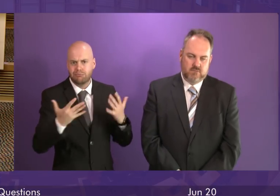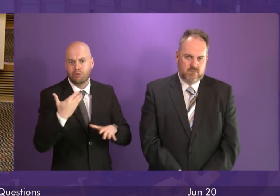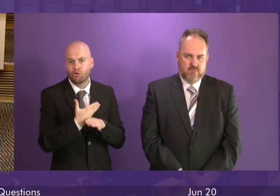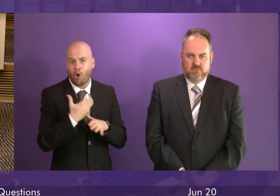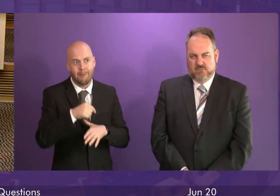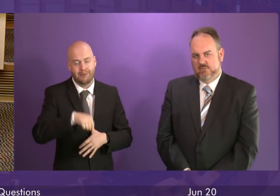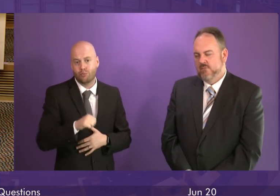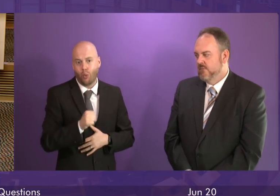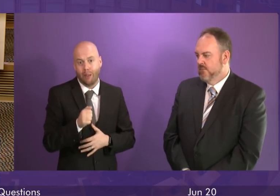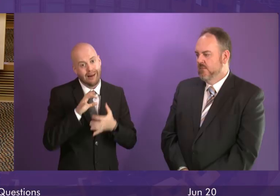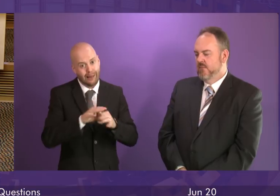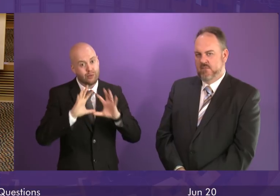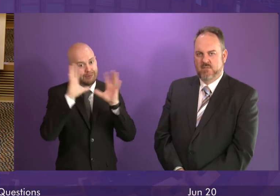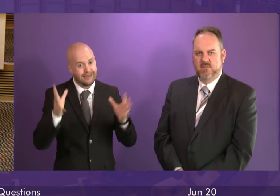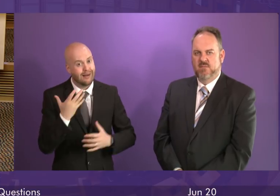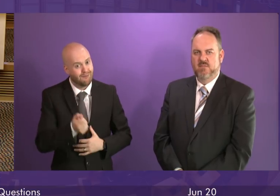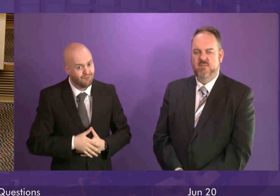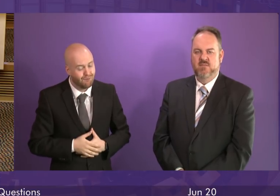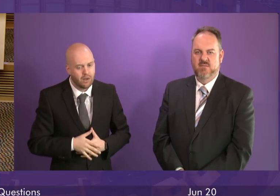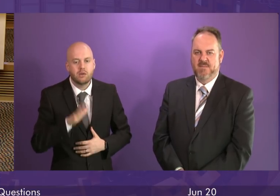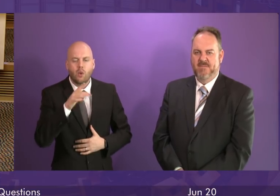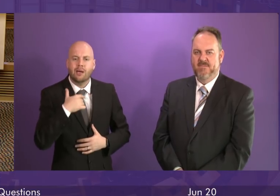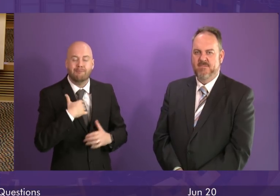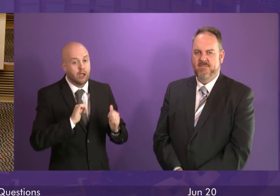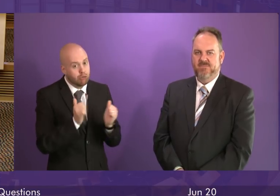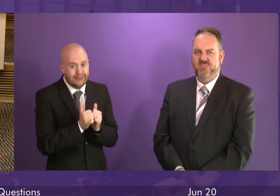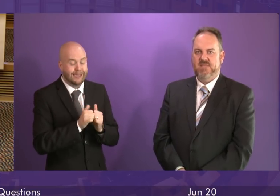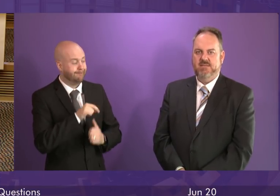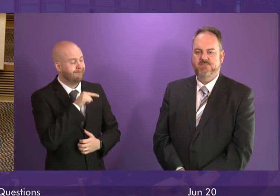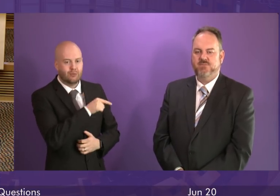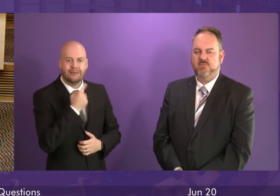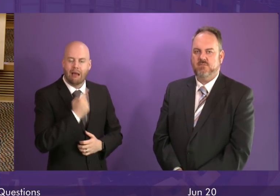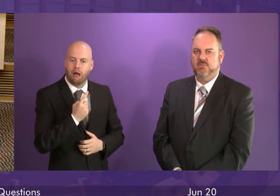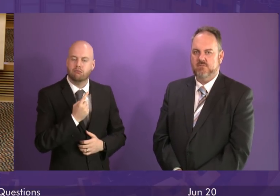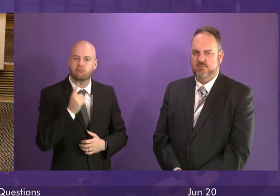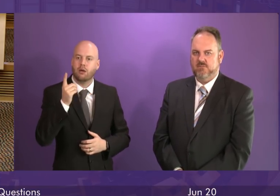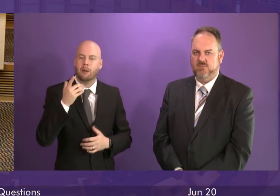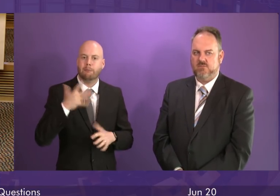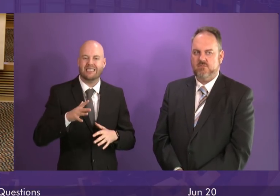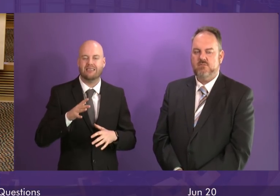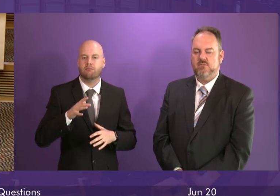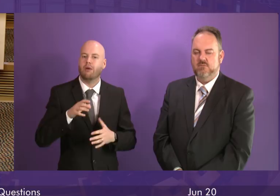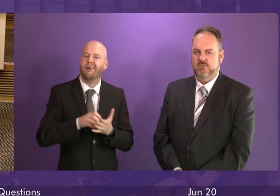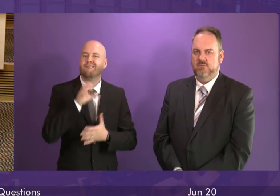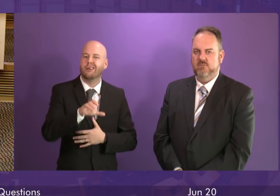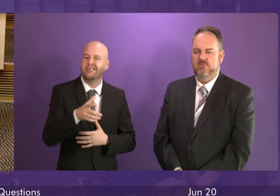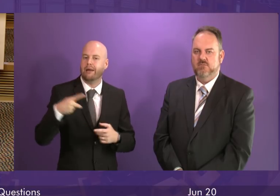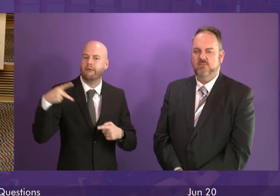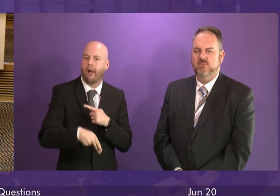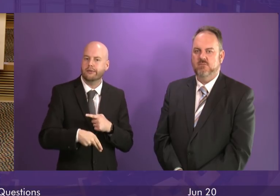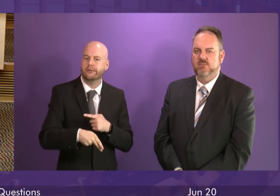I share her concerns about the implications of the National Environment Research Council decision to cut funding to the station. I am also aware of the apparent